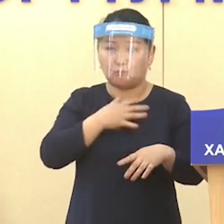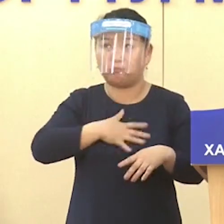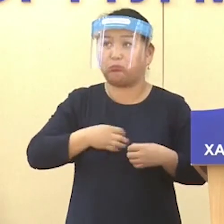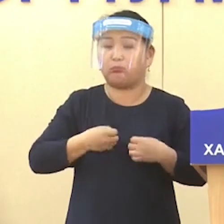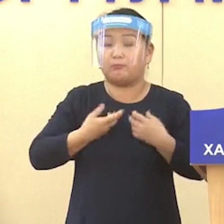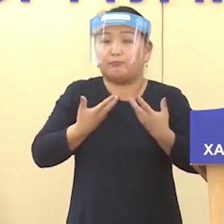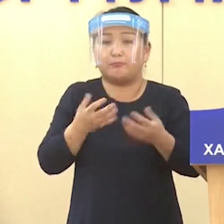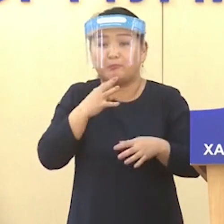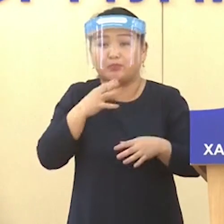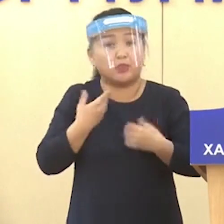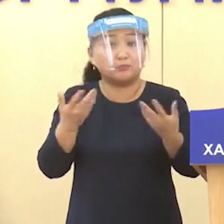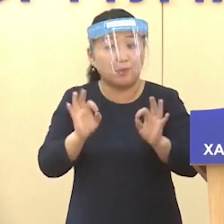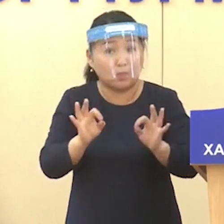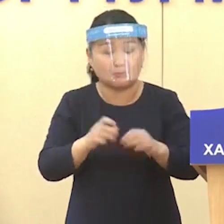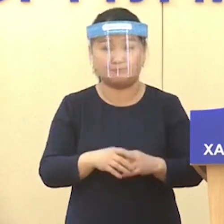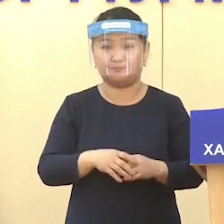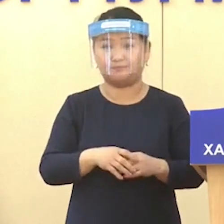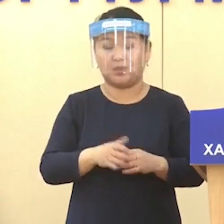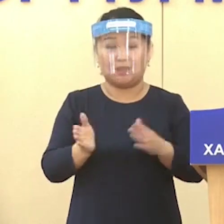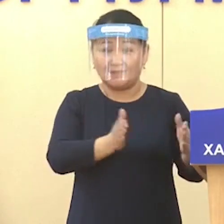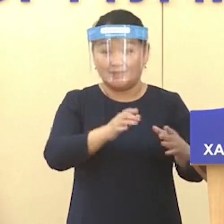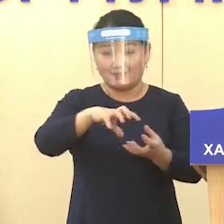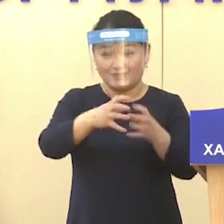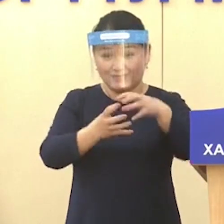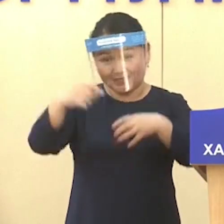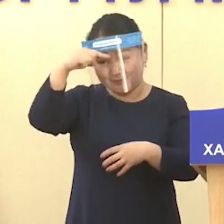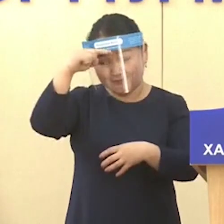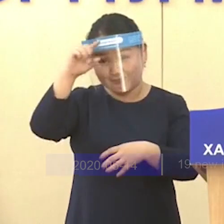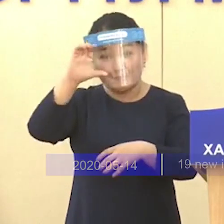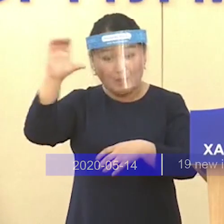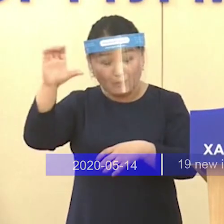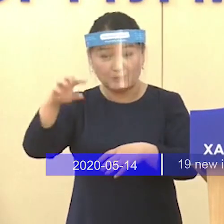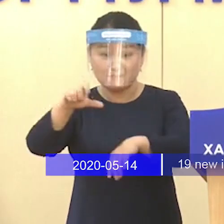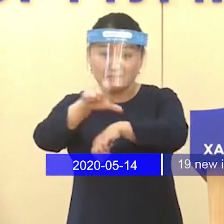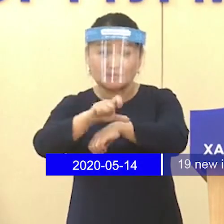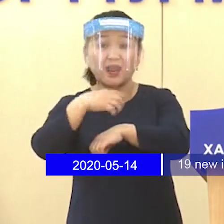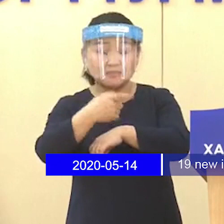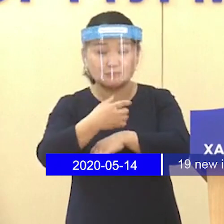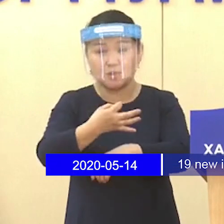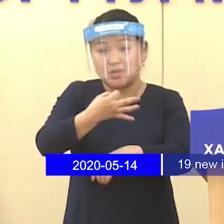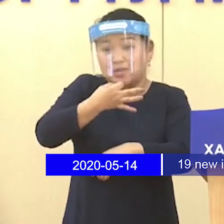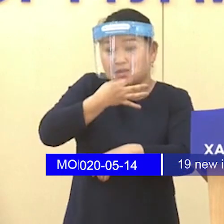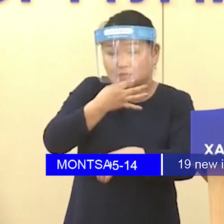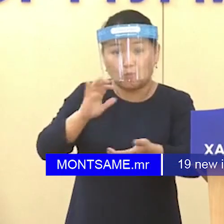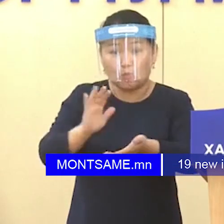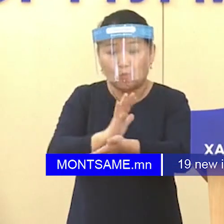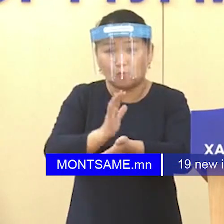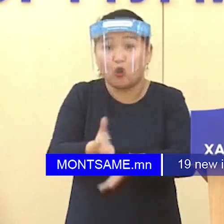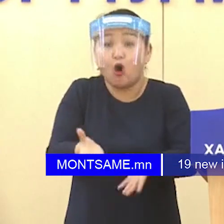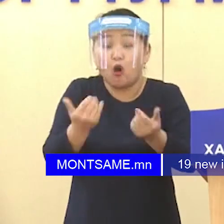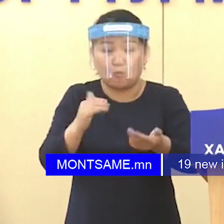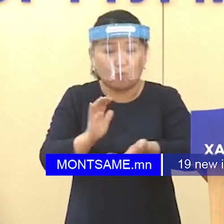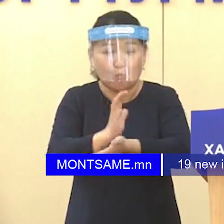of the National Center for Communicable Diseases and the branch in the pandemic currently 132 people are